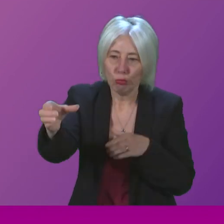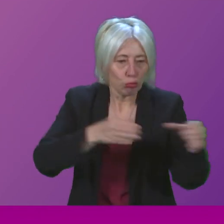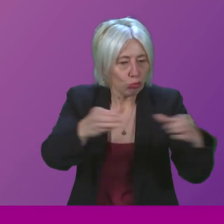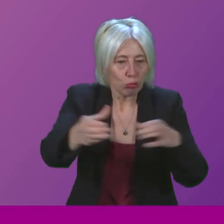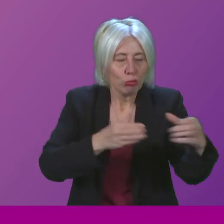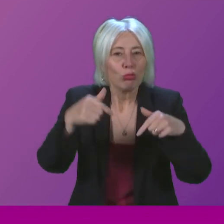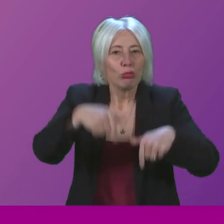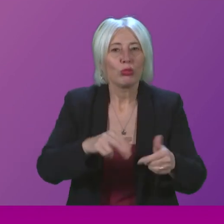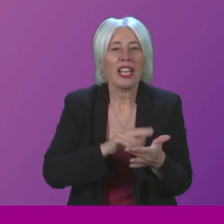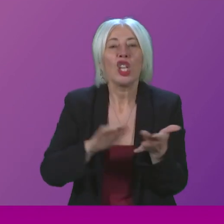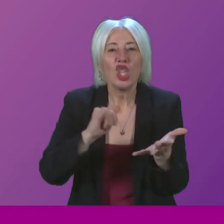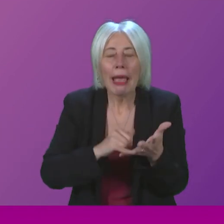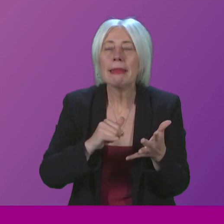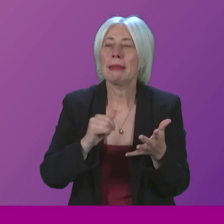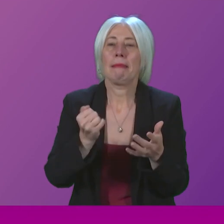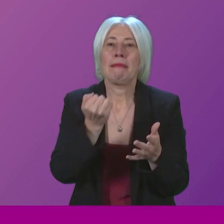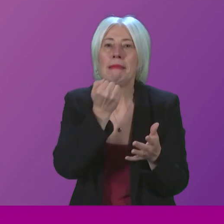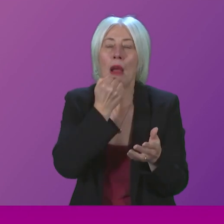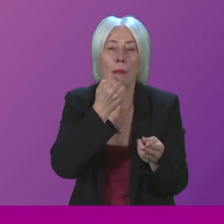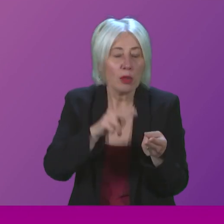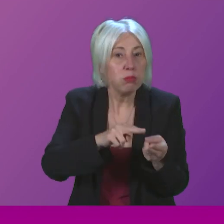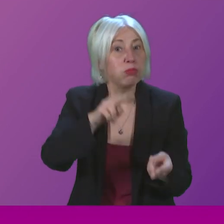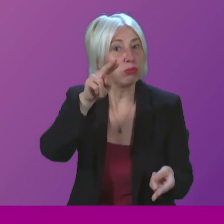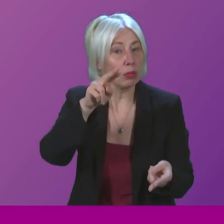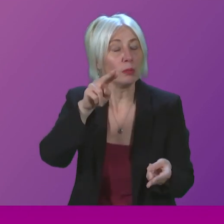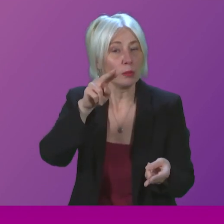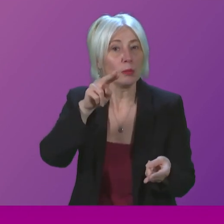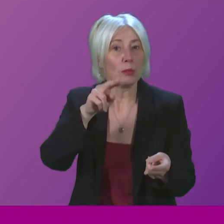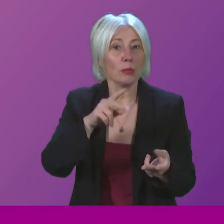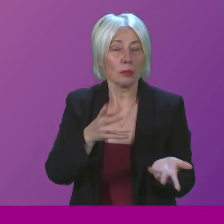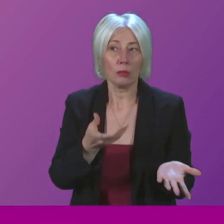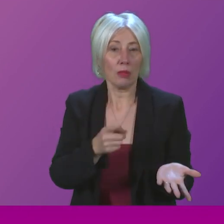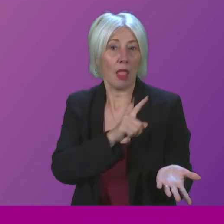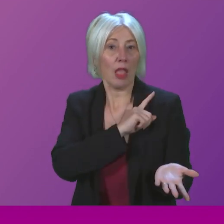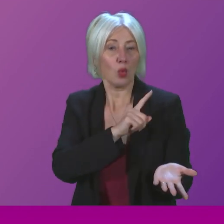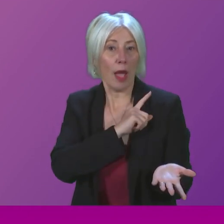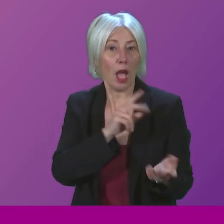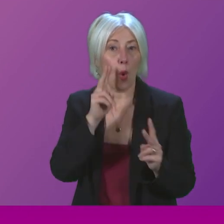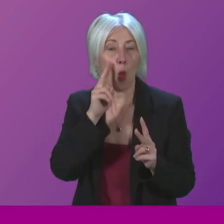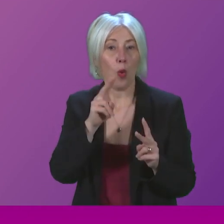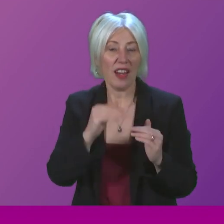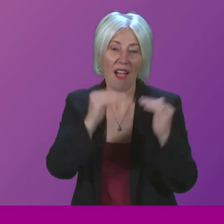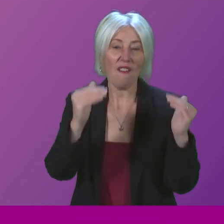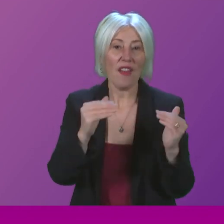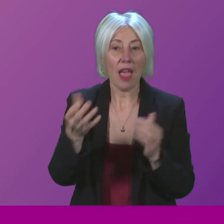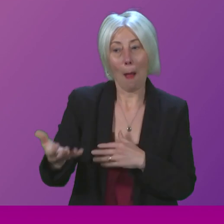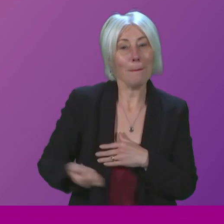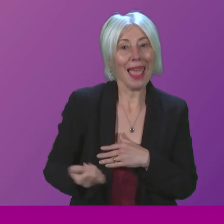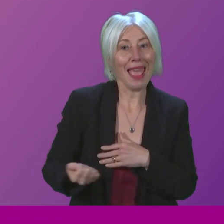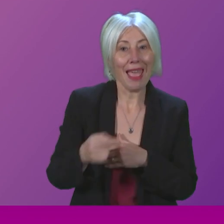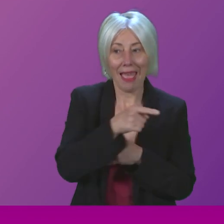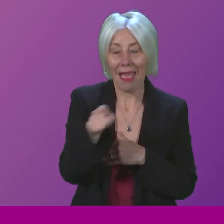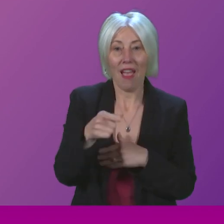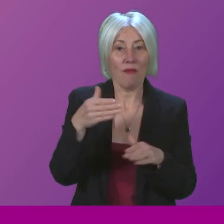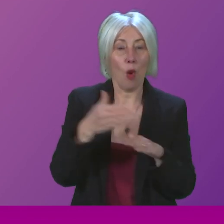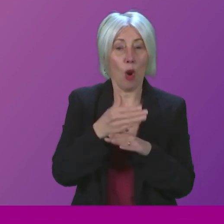in our National Health Service, staffing numbers at an all-time high, and of course why we are seeking a fair pay deal with those who work